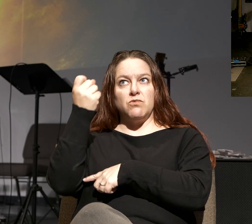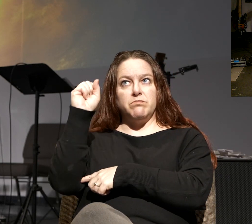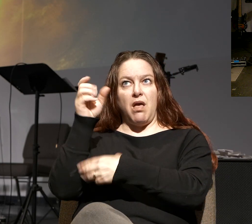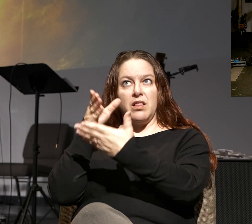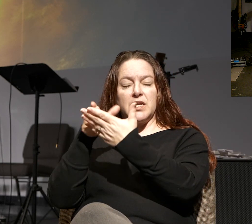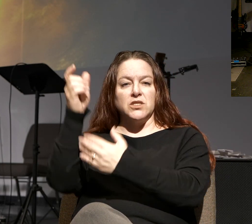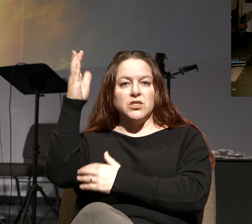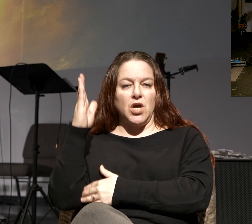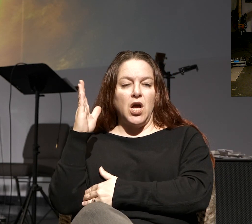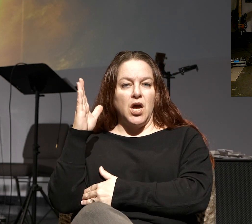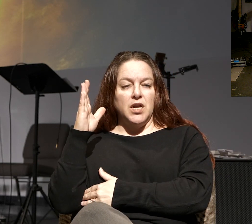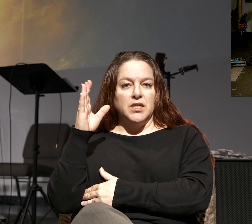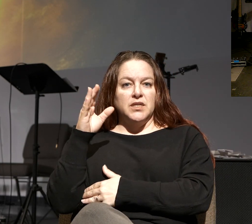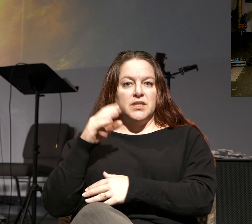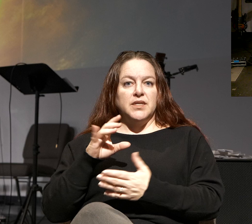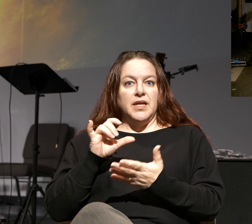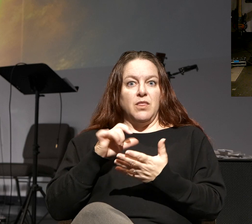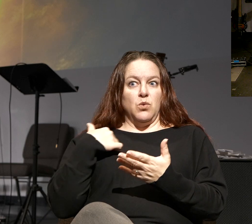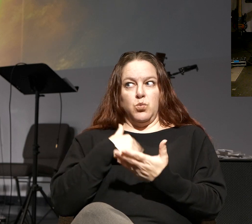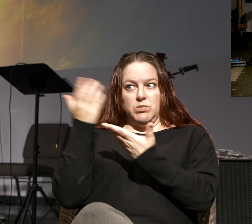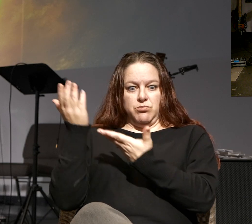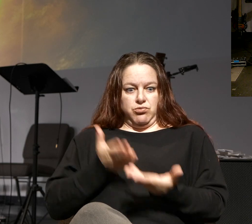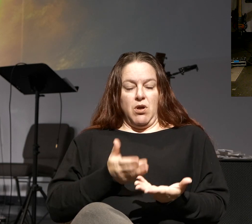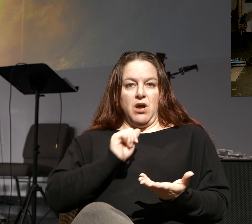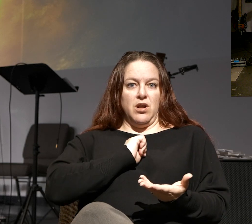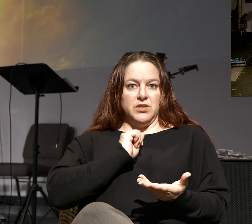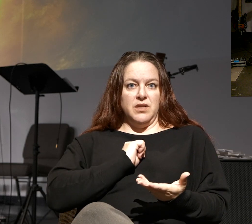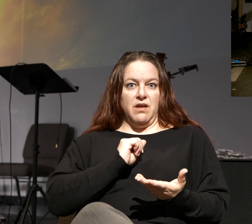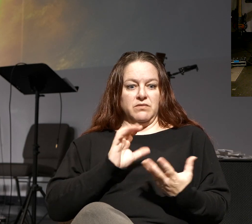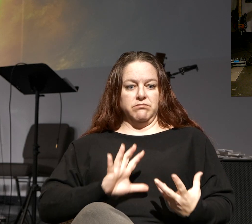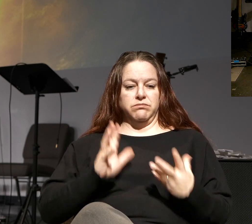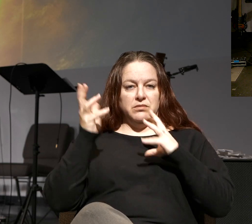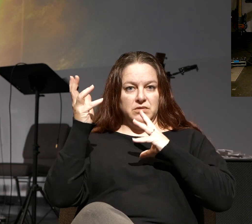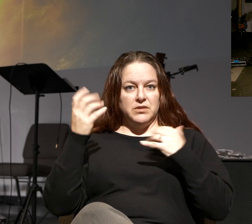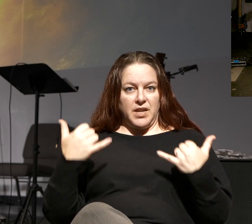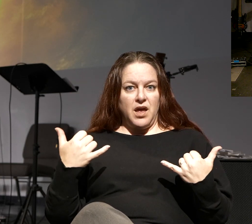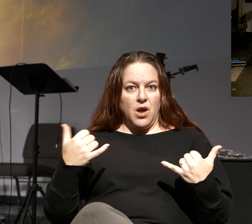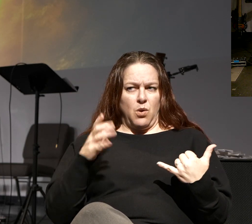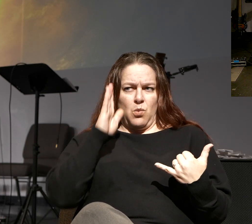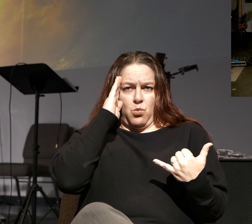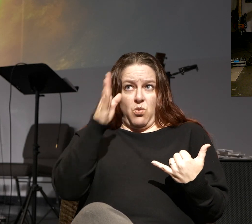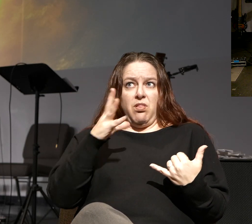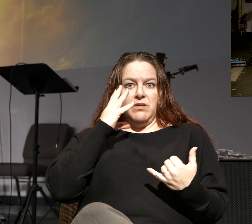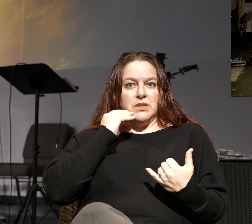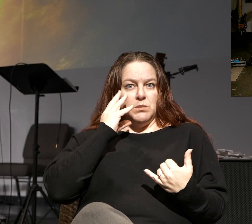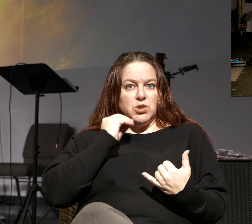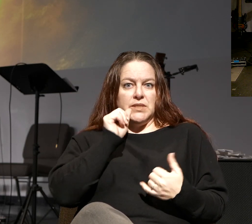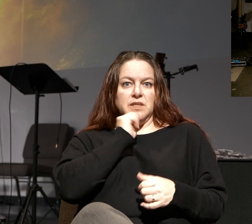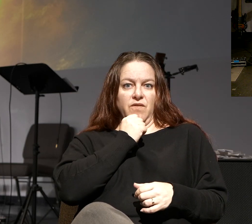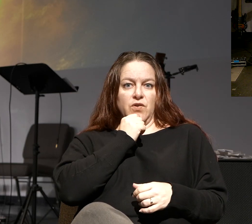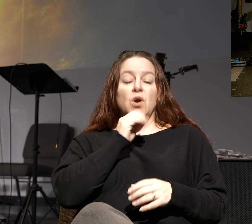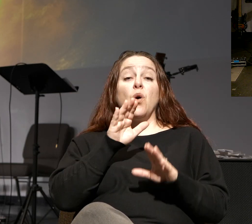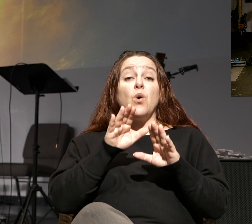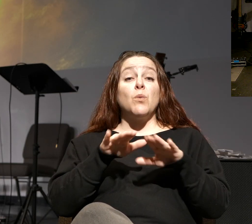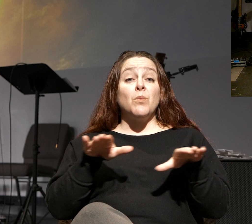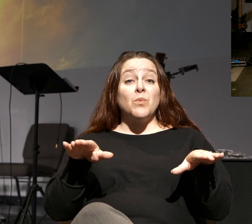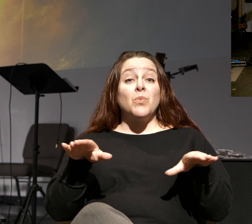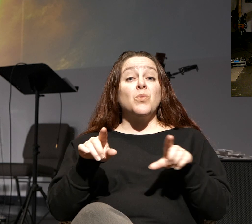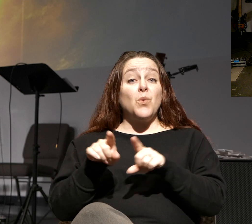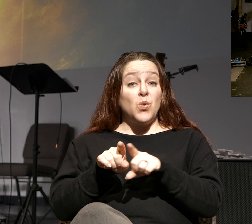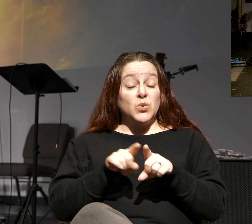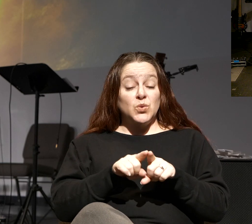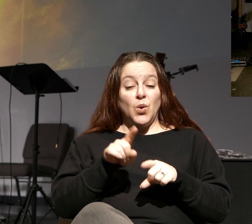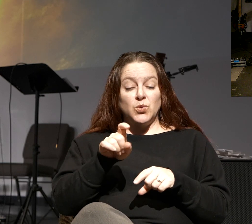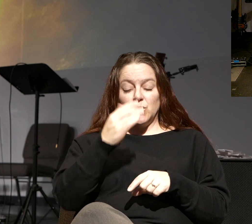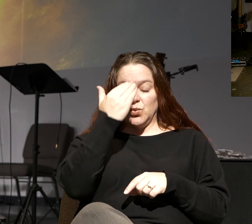That's why He's saying we're destined for this because this is what we brought on to ourselves. So, you're going to experience some suffering. Oh, by the way, also